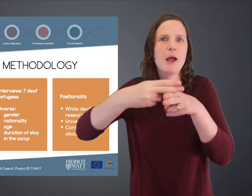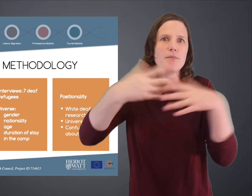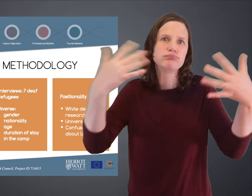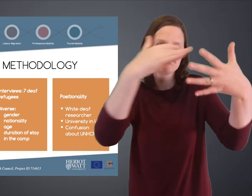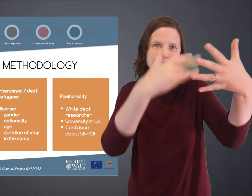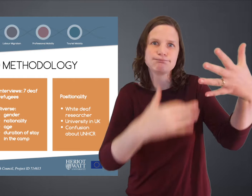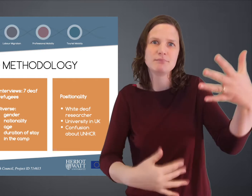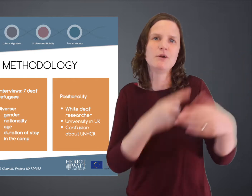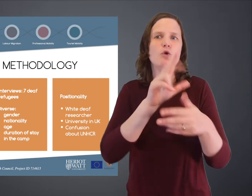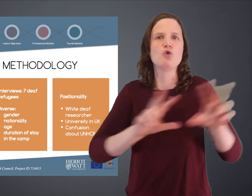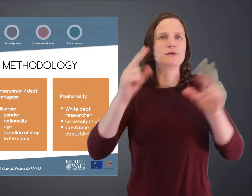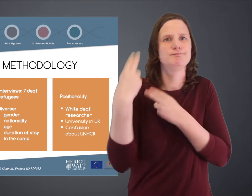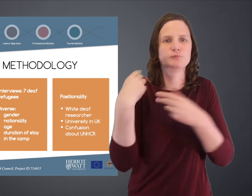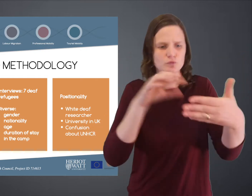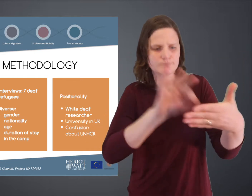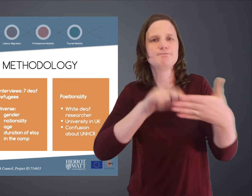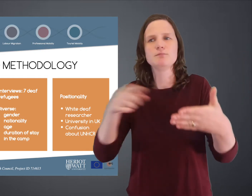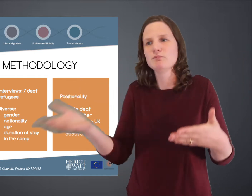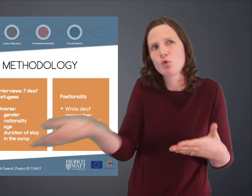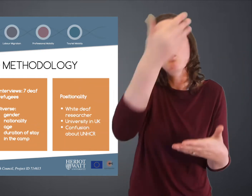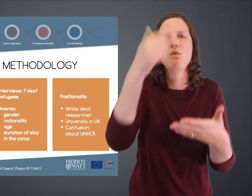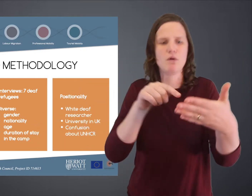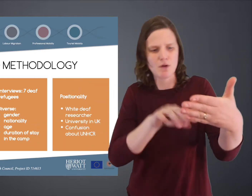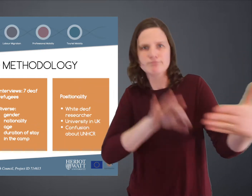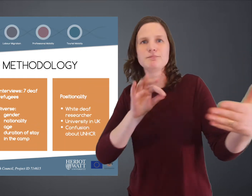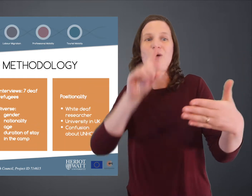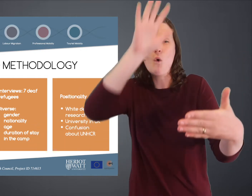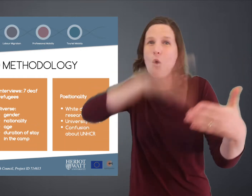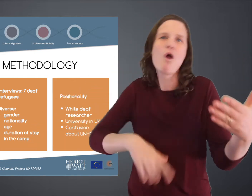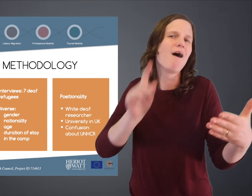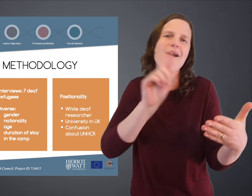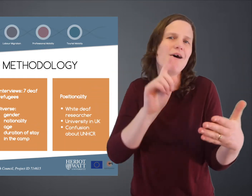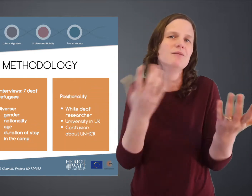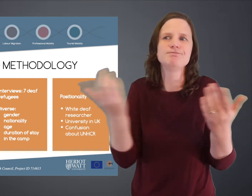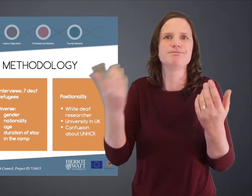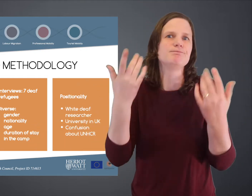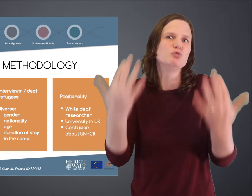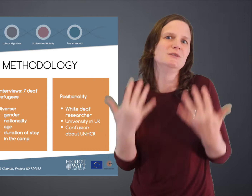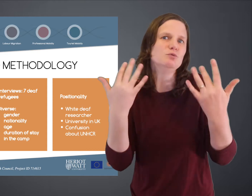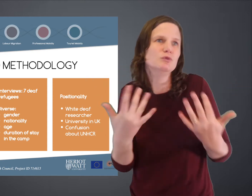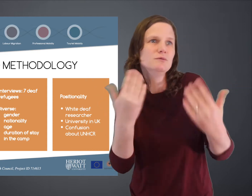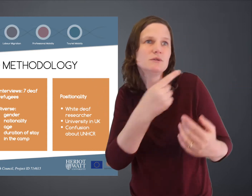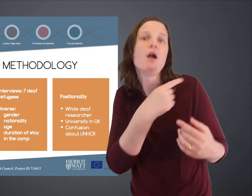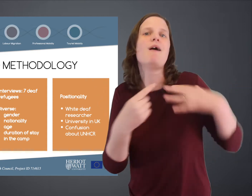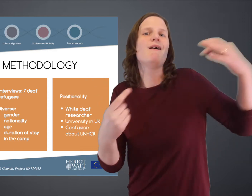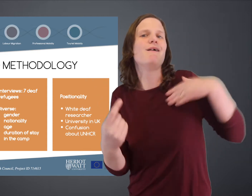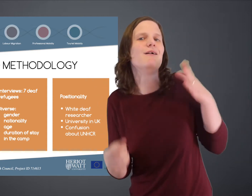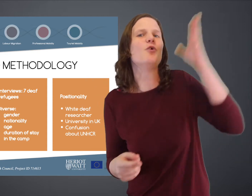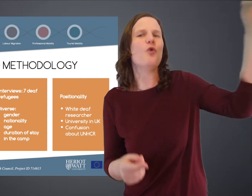And these refugees have to register their interests on a list and eventually they may be picked by the UN to be relocated. Now, not all of them